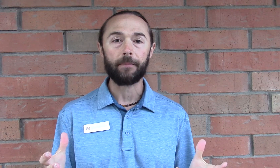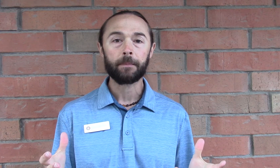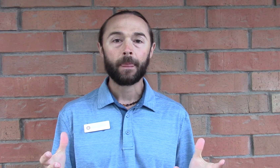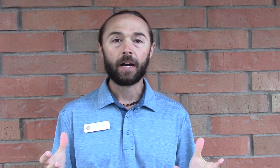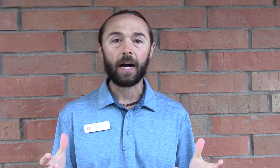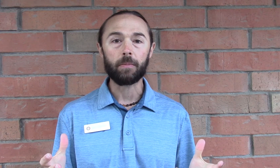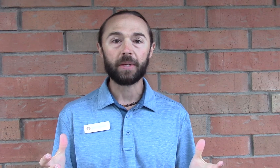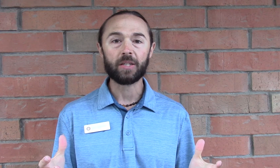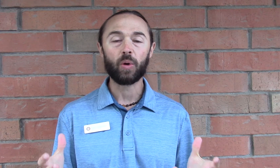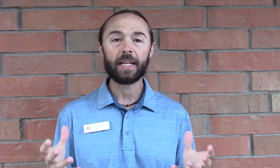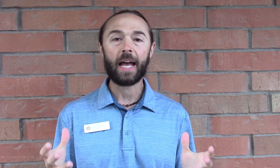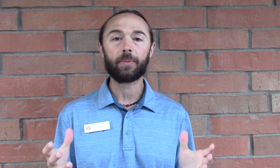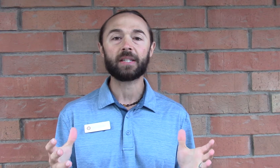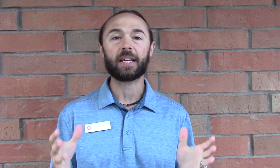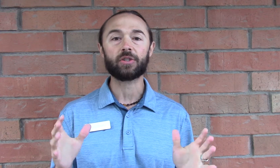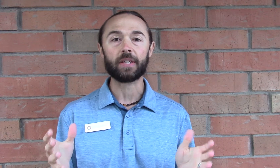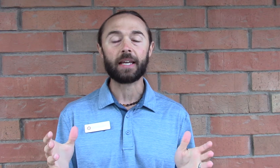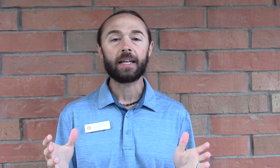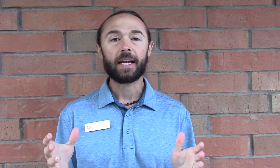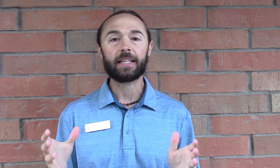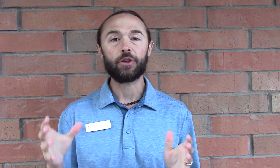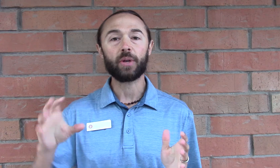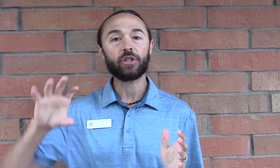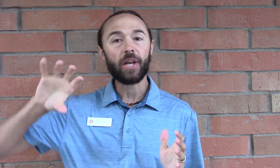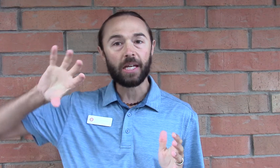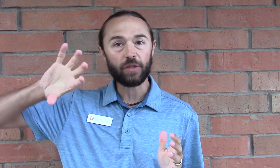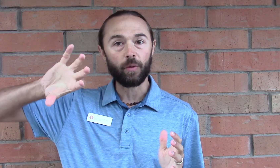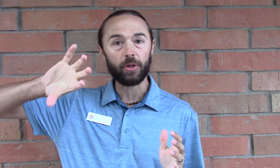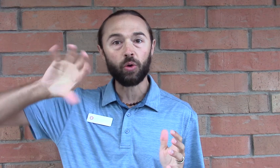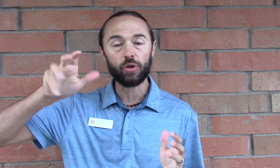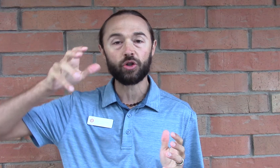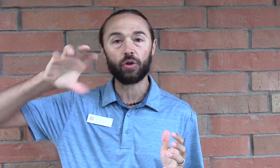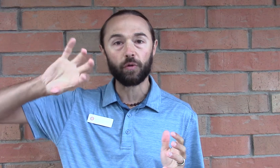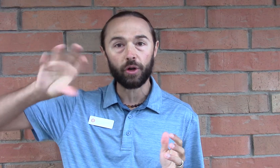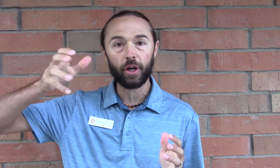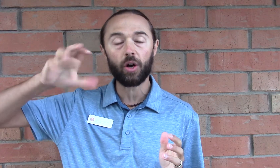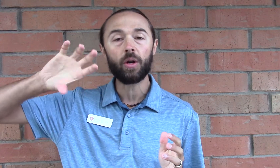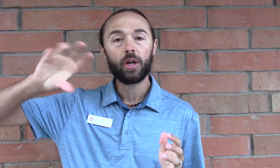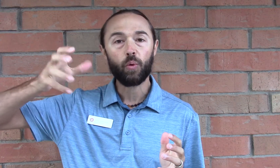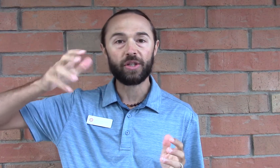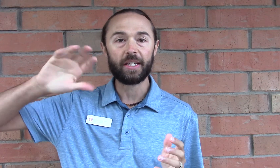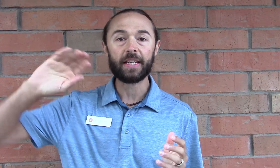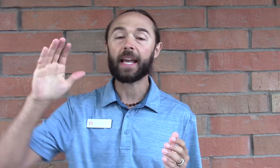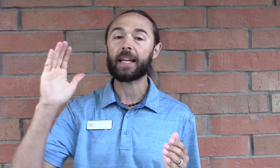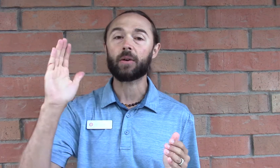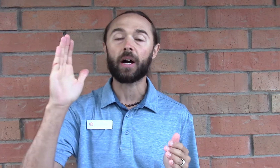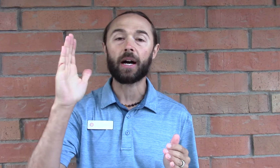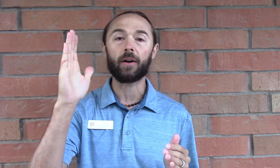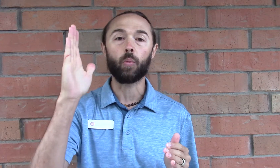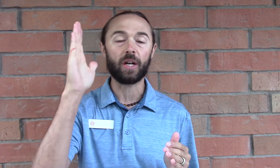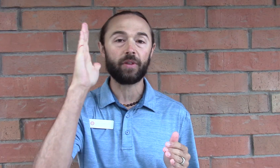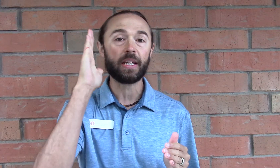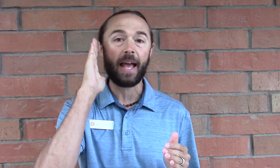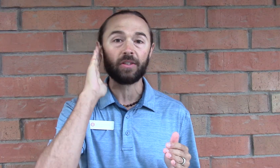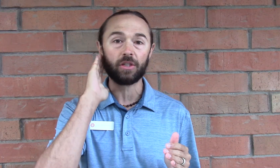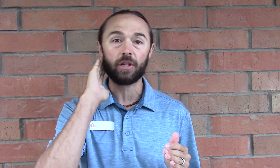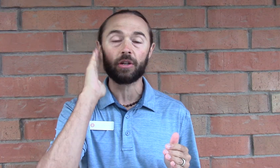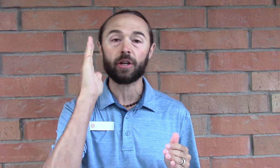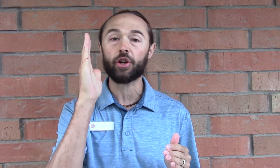because what can happen essentially is that you can change from a torsional vertigo which is indicating one of the canals in your inner ear your